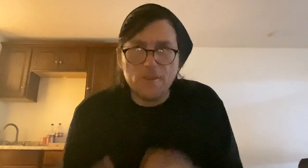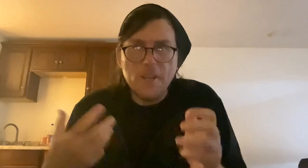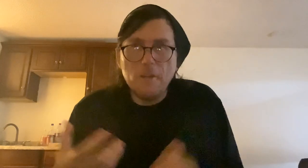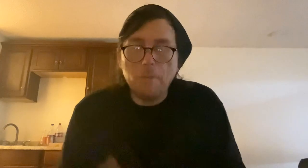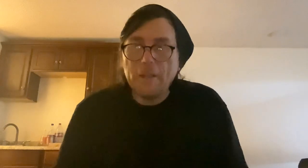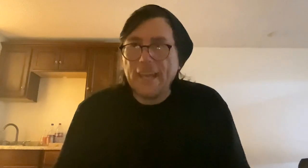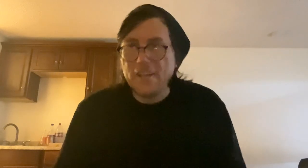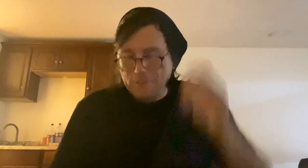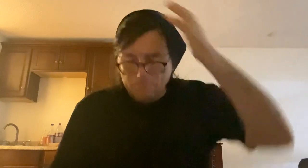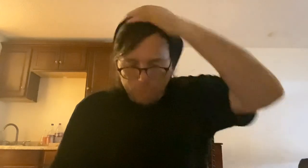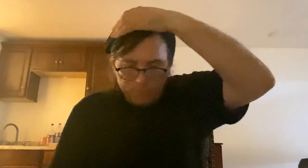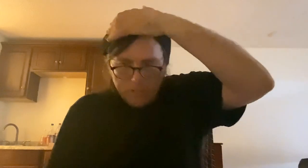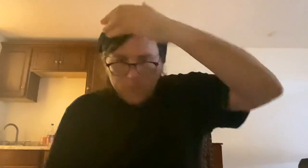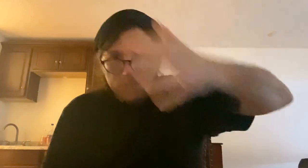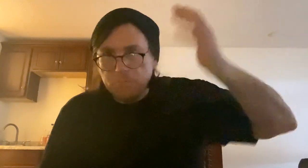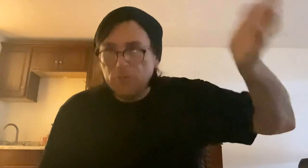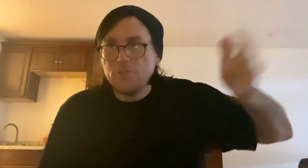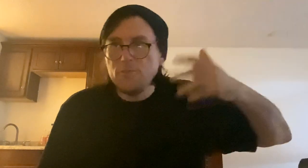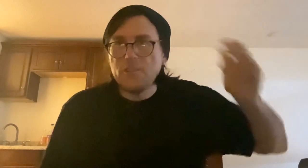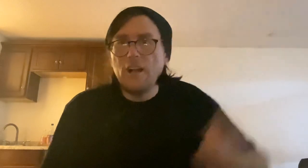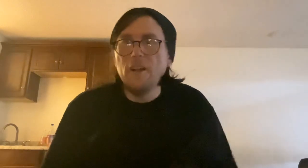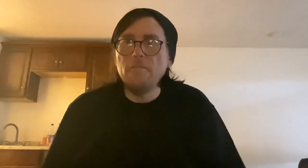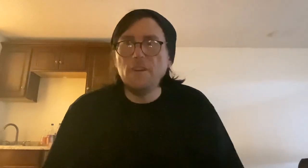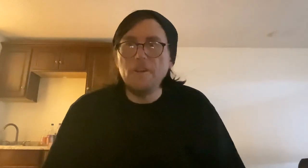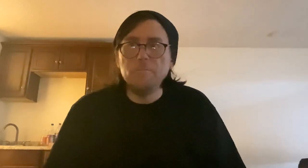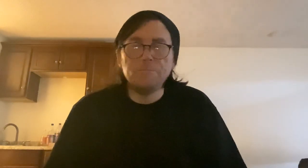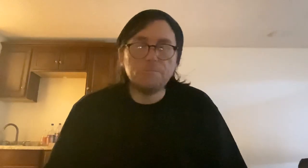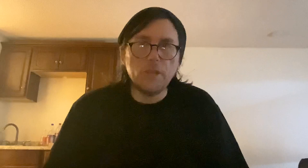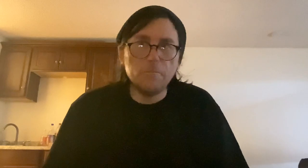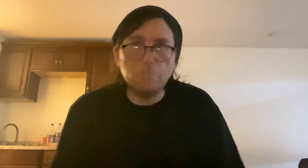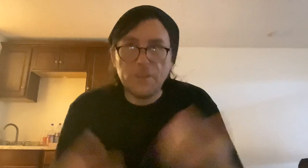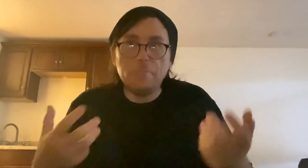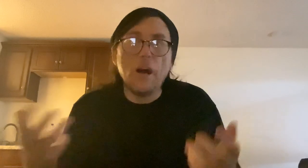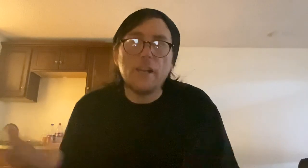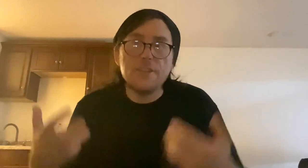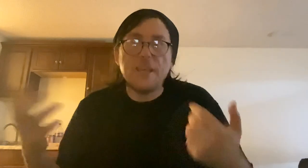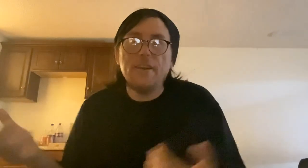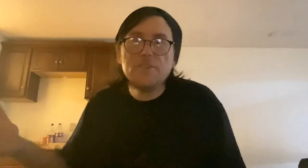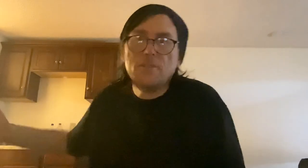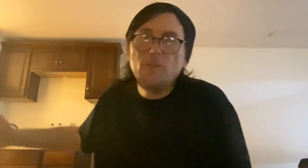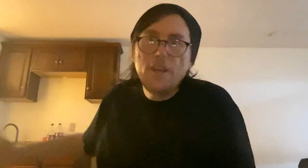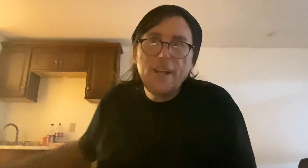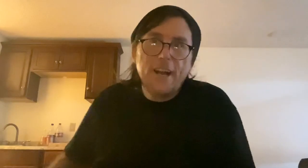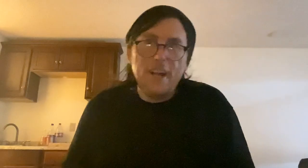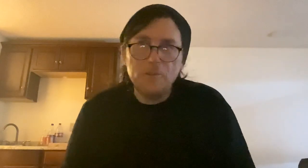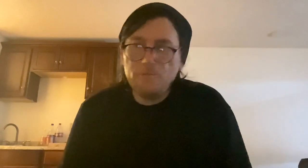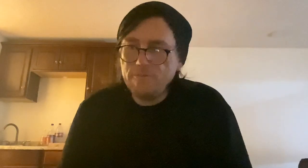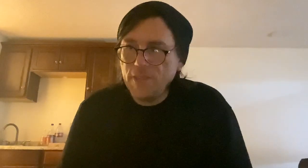publications, major producers of, you know, monthly mangas and also, uh, you